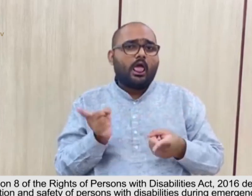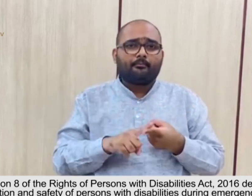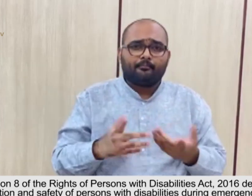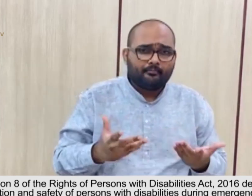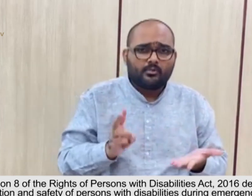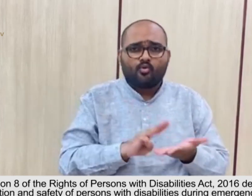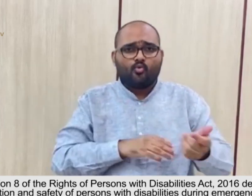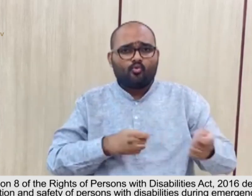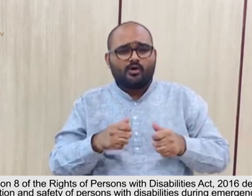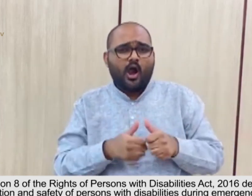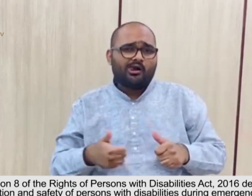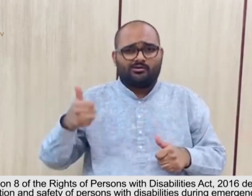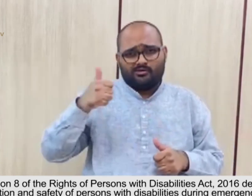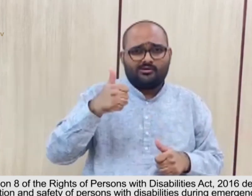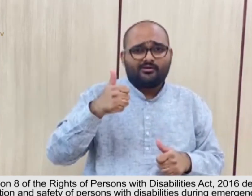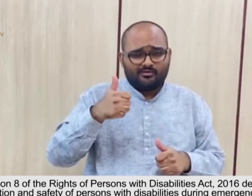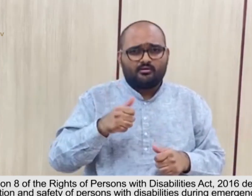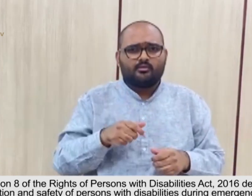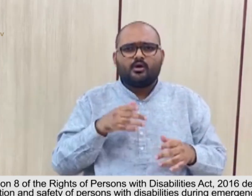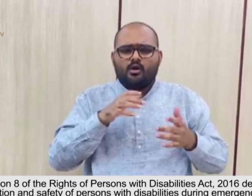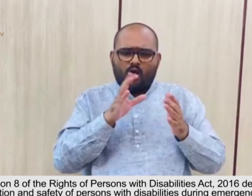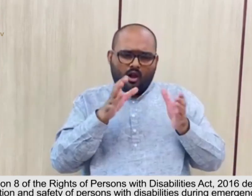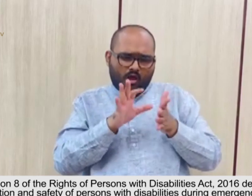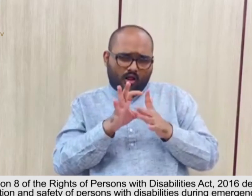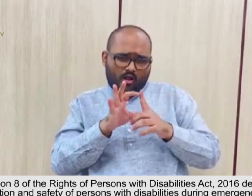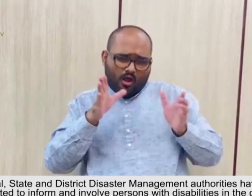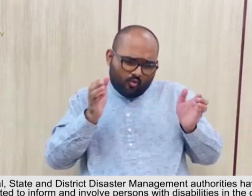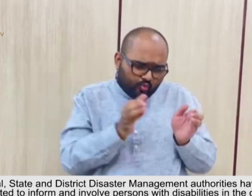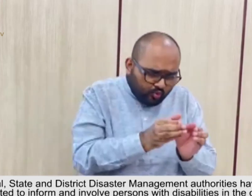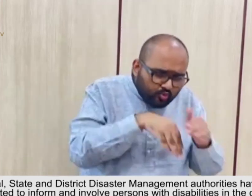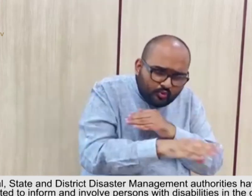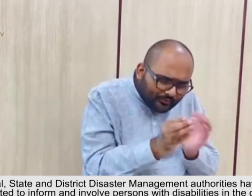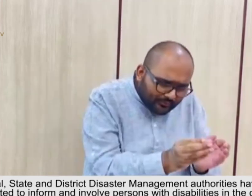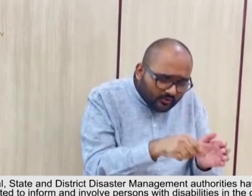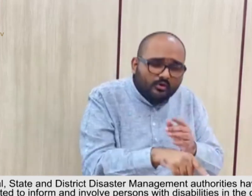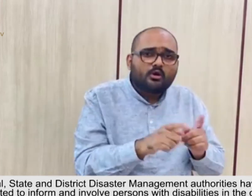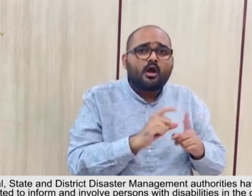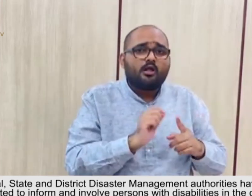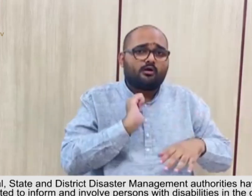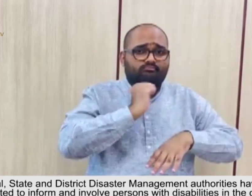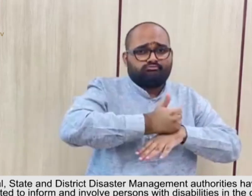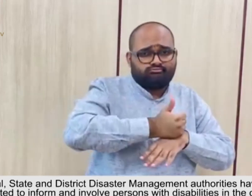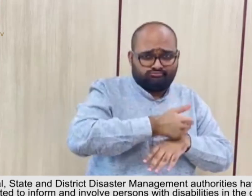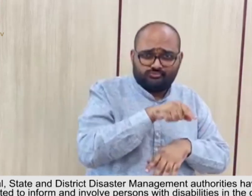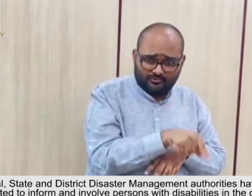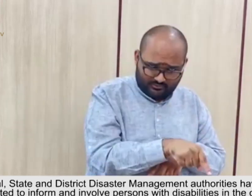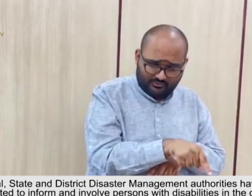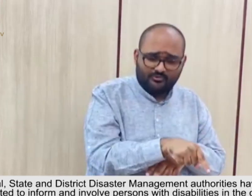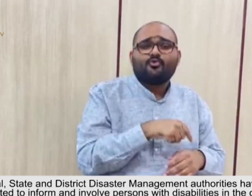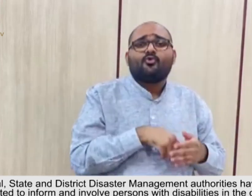emergency situations 12.9 state, and district disaster management authorities